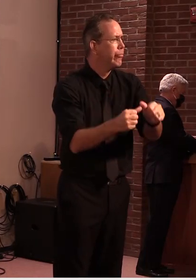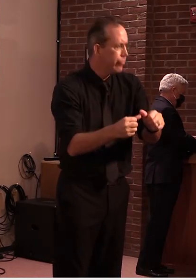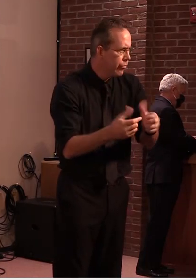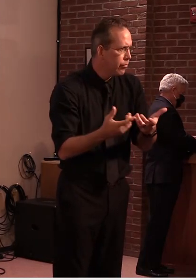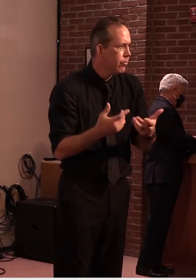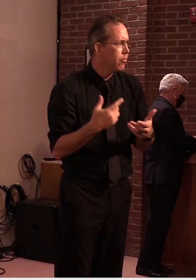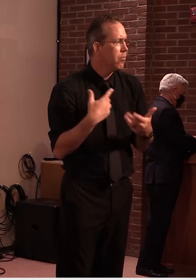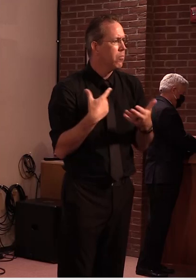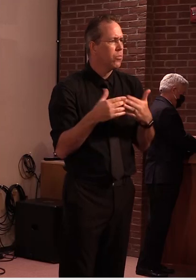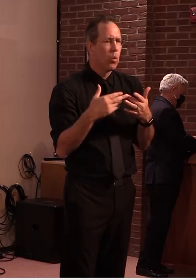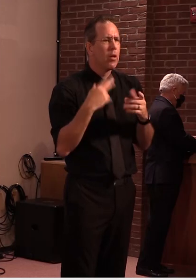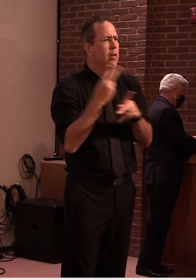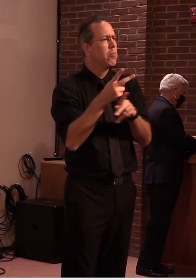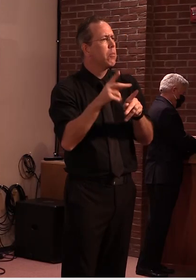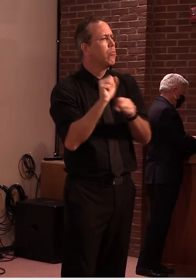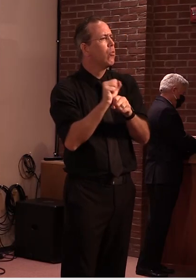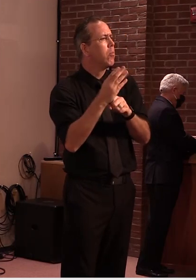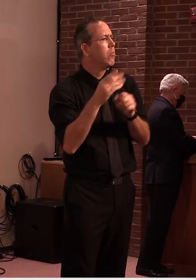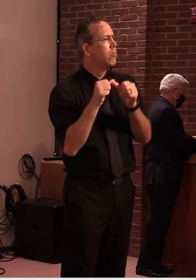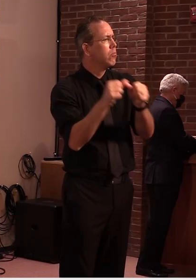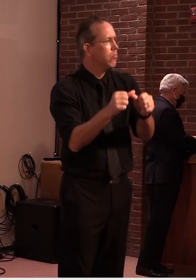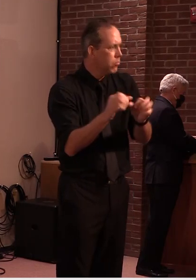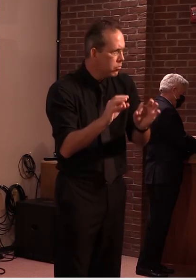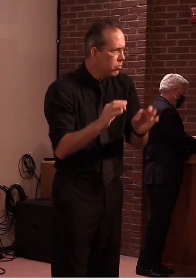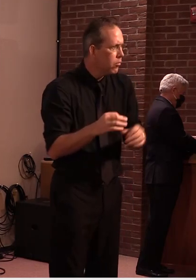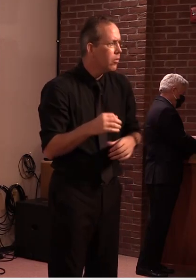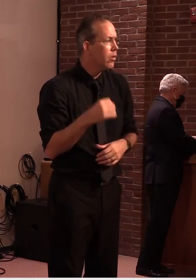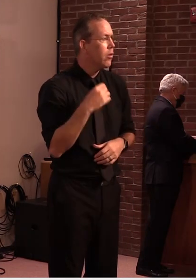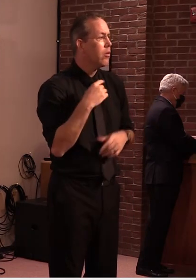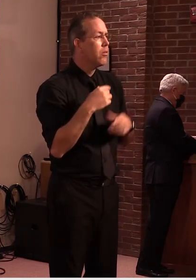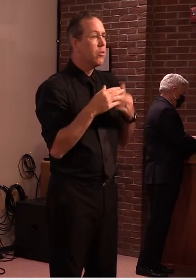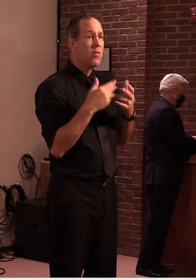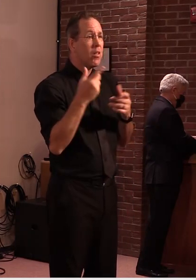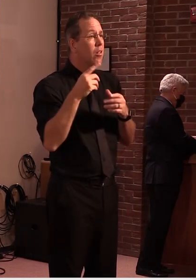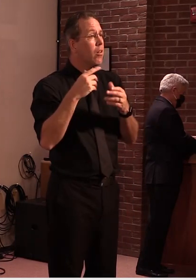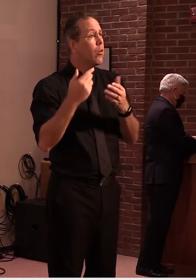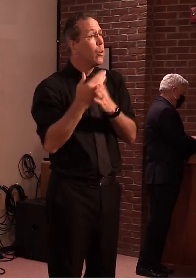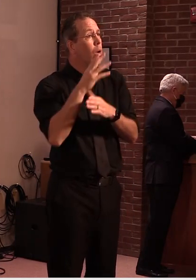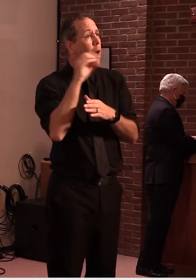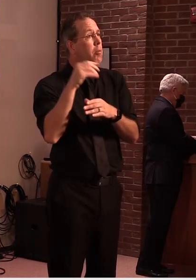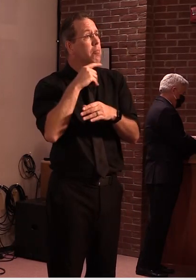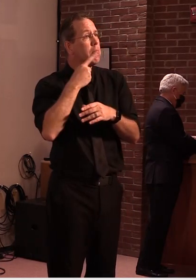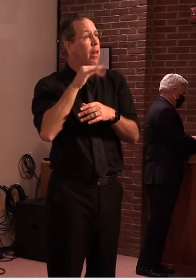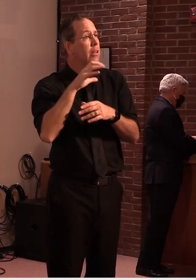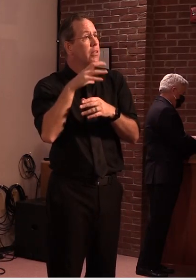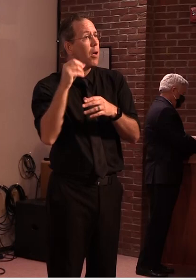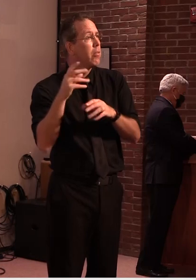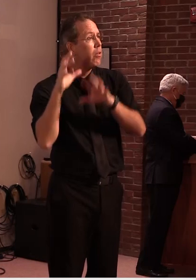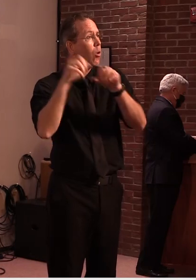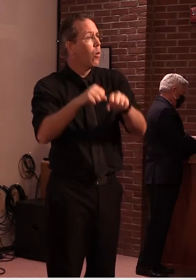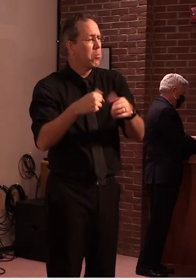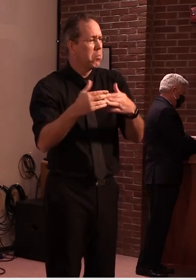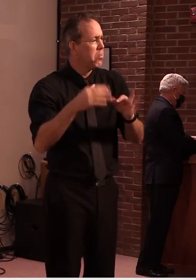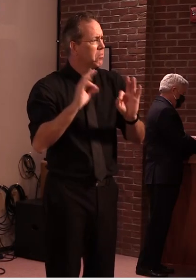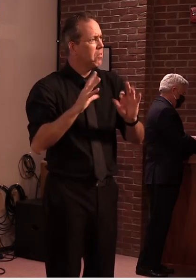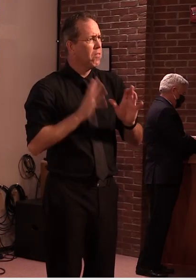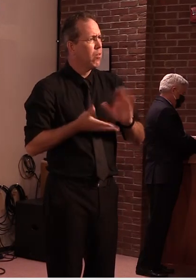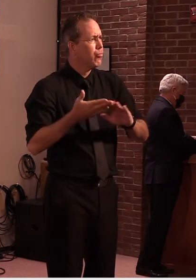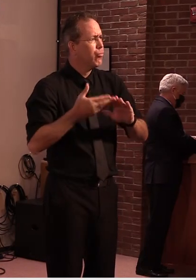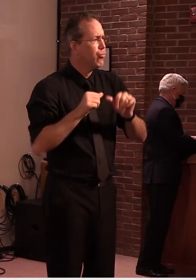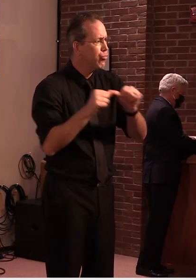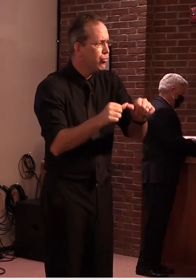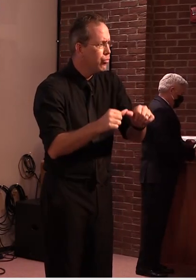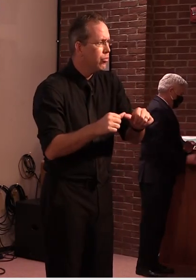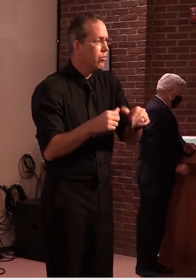uh and if they are committing to that uh they have to do what's right for them for them the owners have to do what's right for their for their business uh